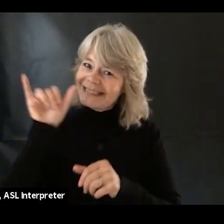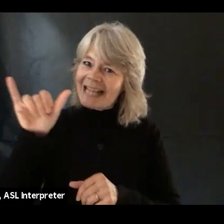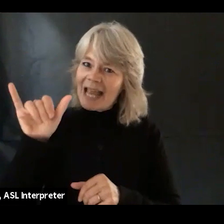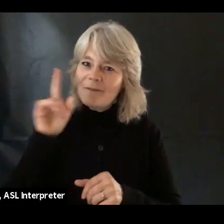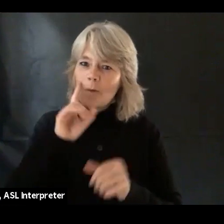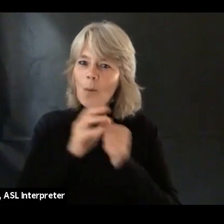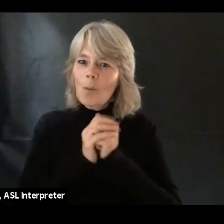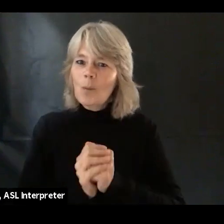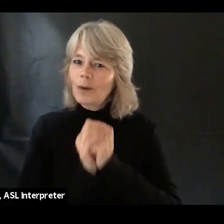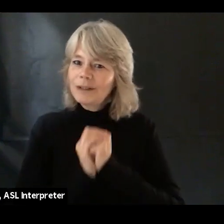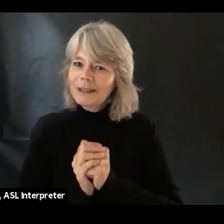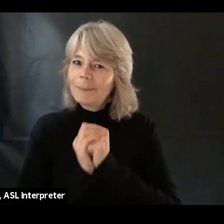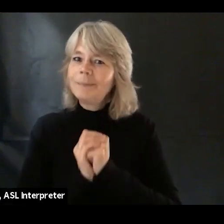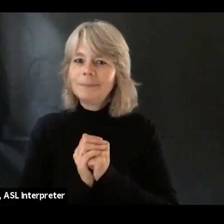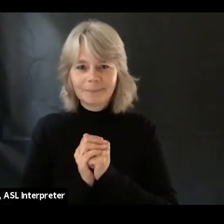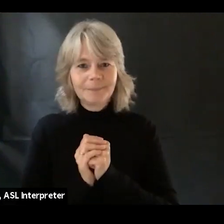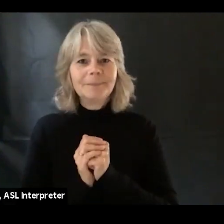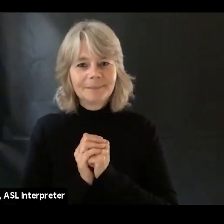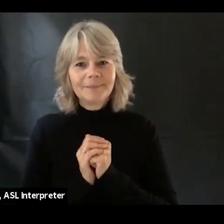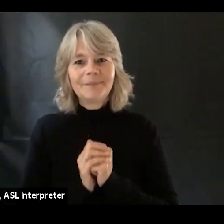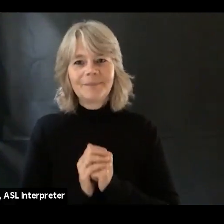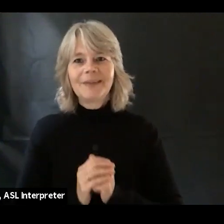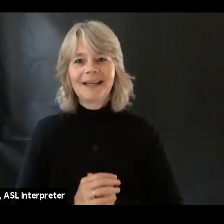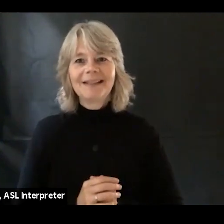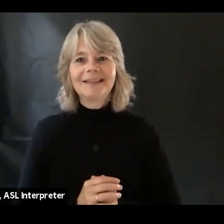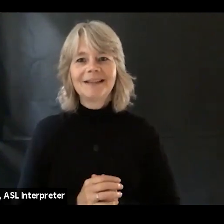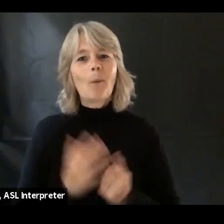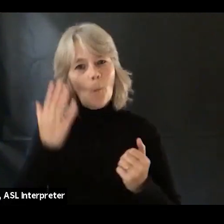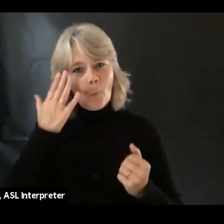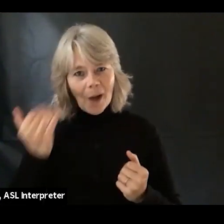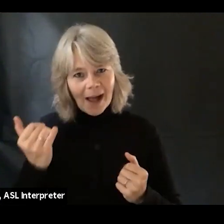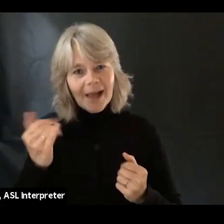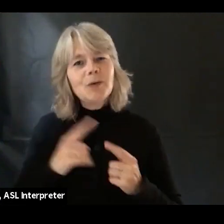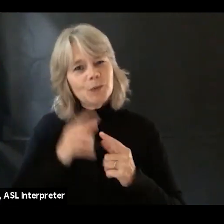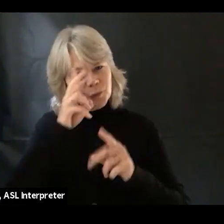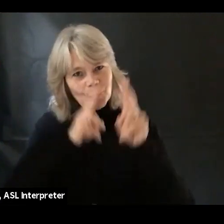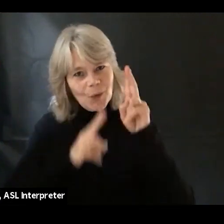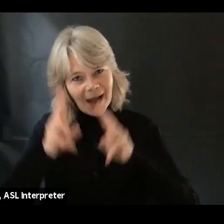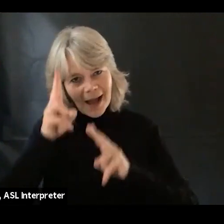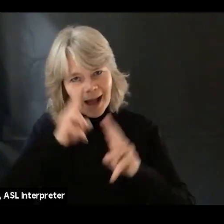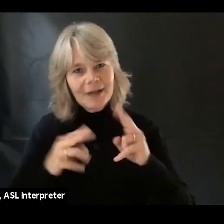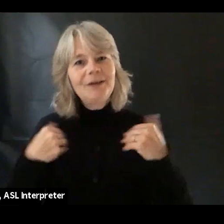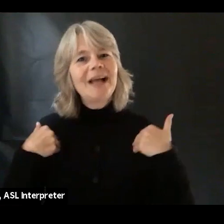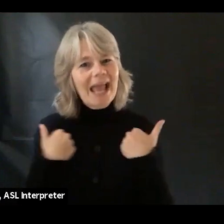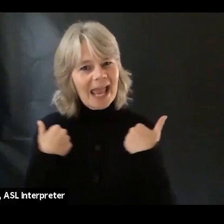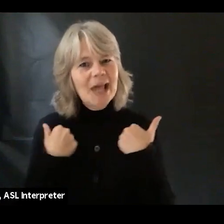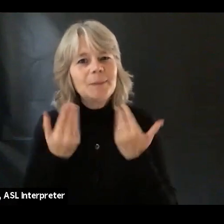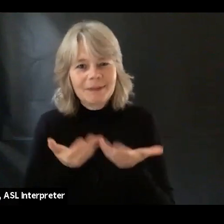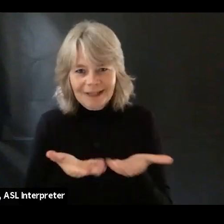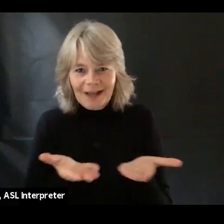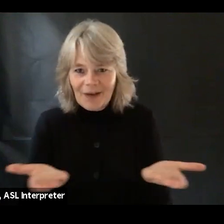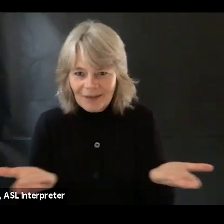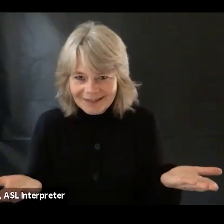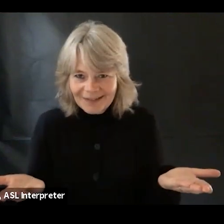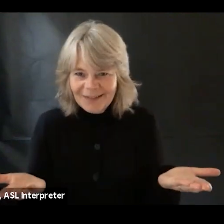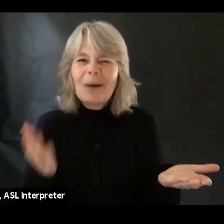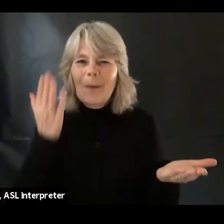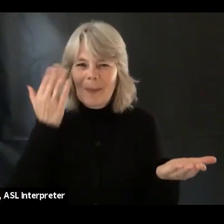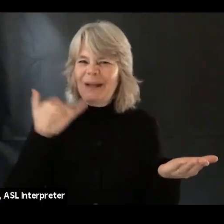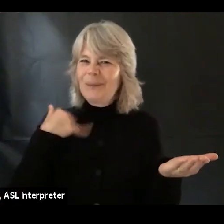to honor the animals in our lives. So that's why it's here during